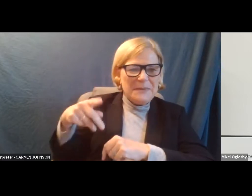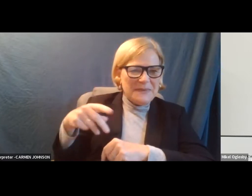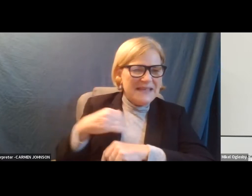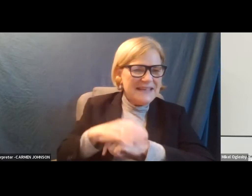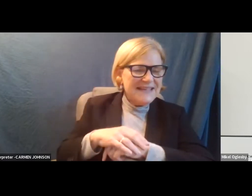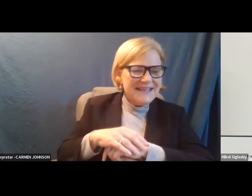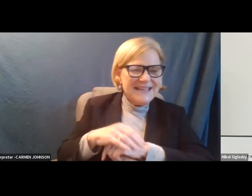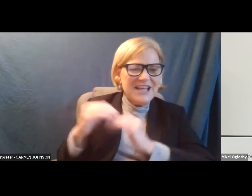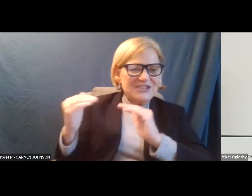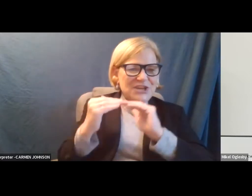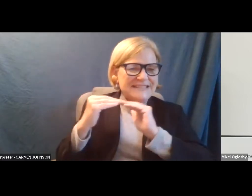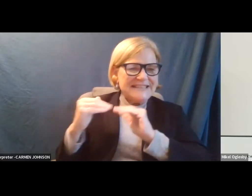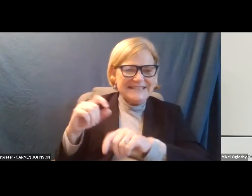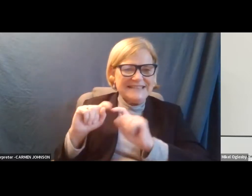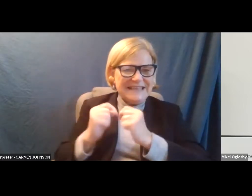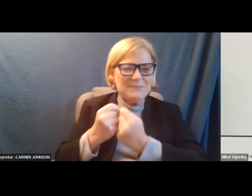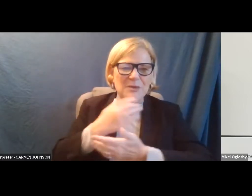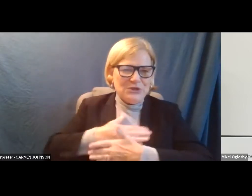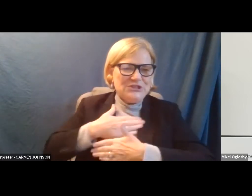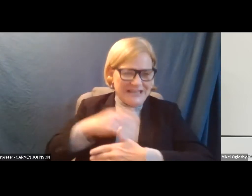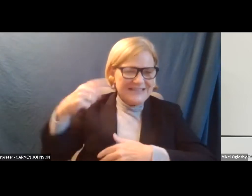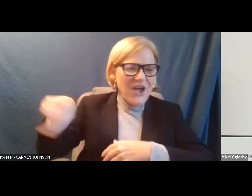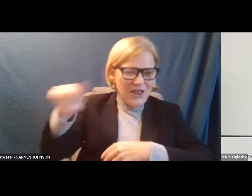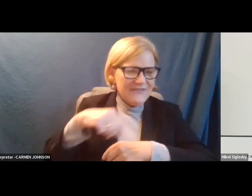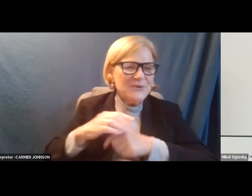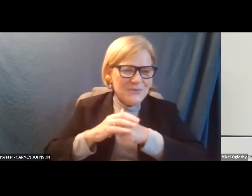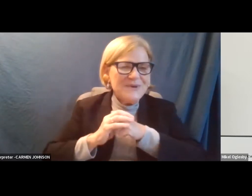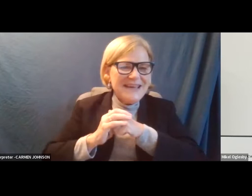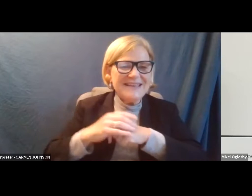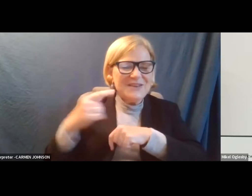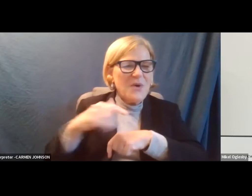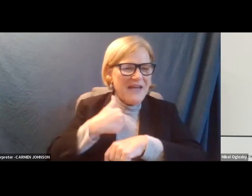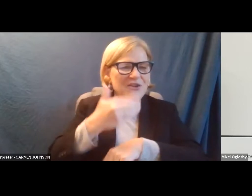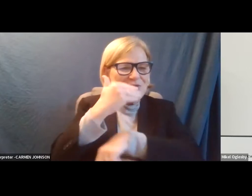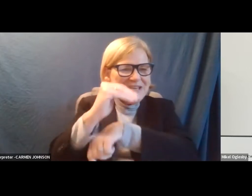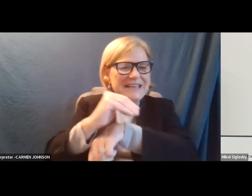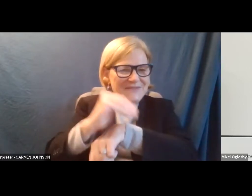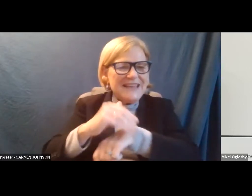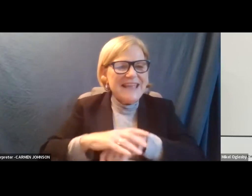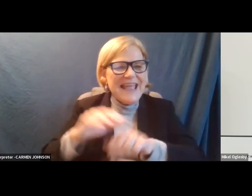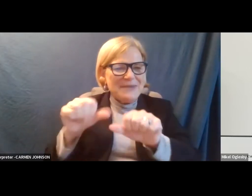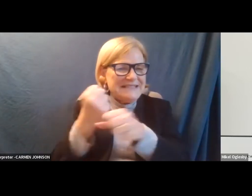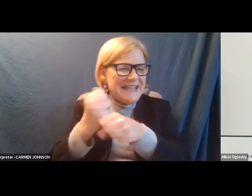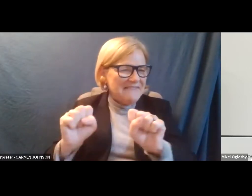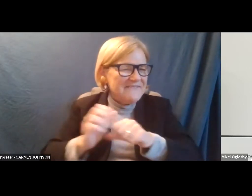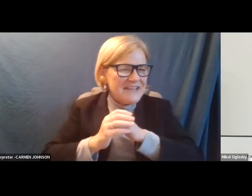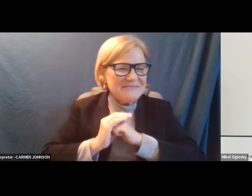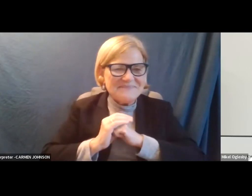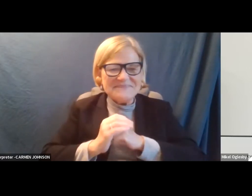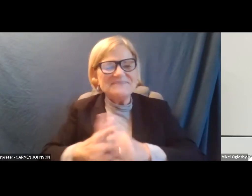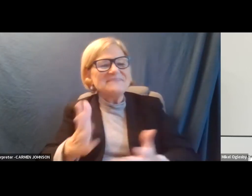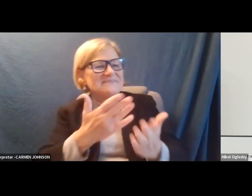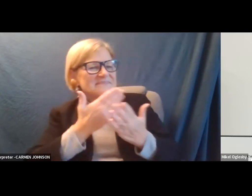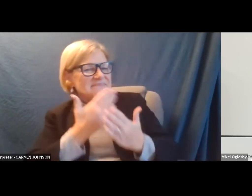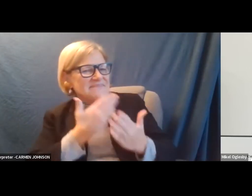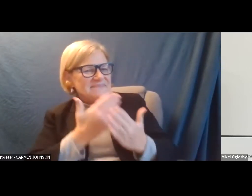and Justice Team, appreciate all of you. And, uh, you all have a good evening and stay safe. Thank you